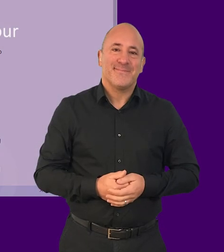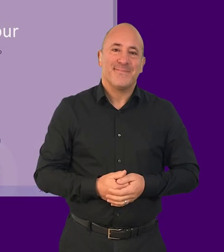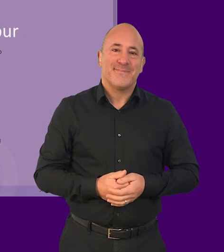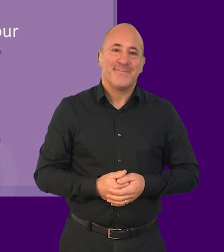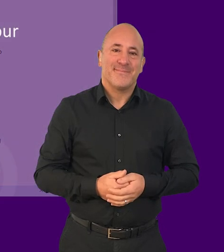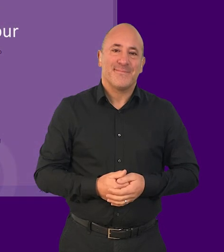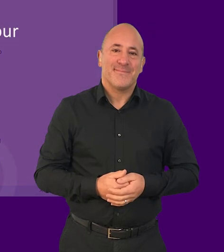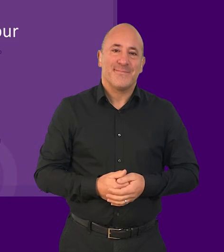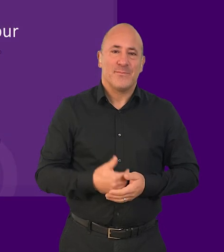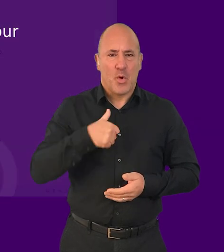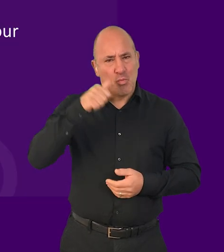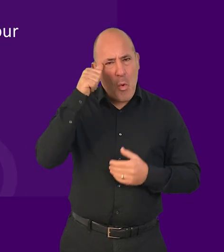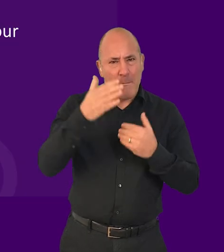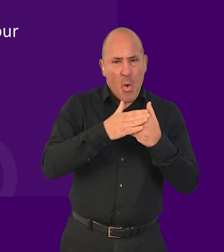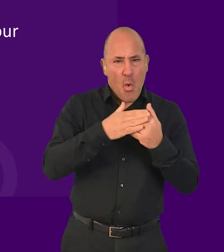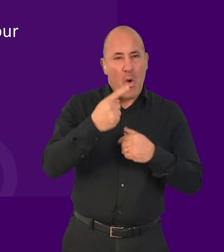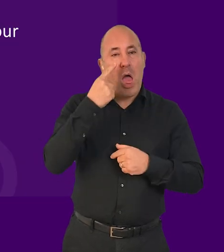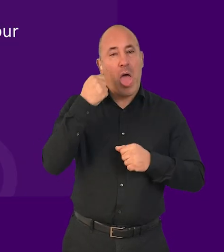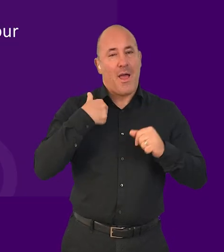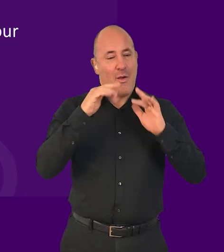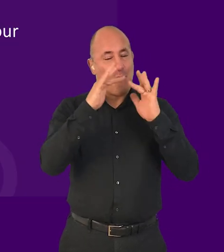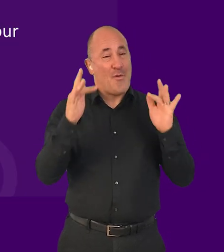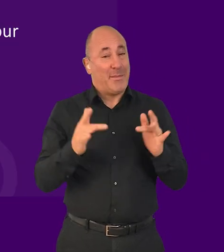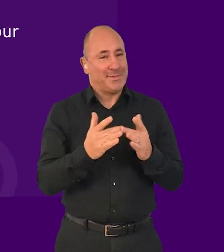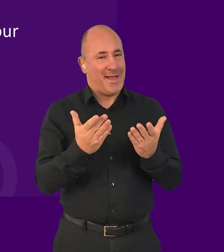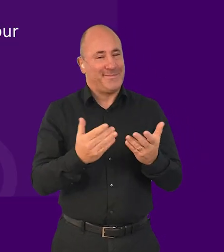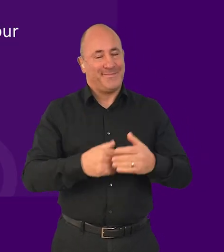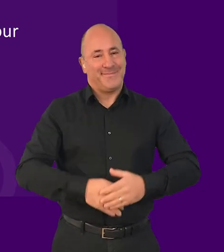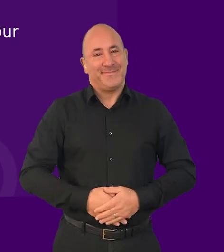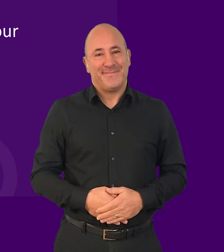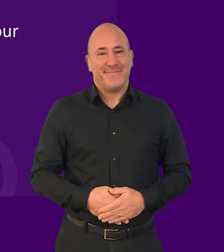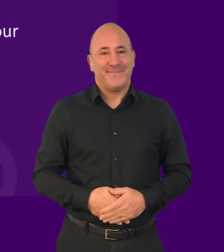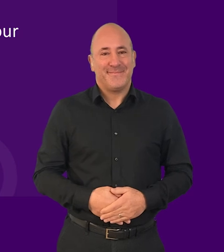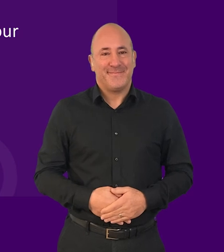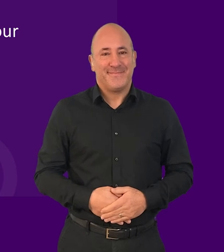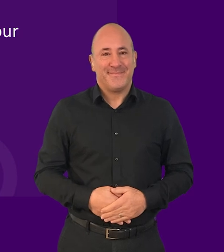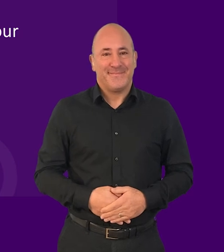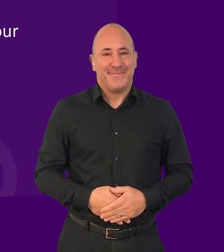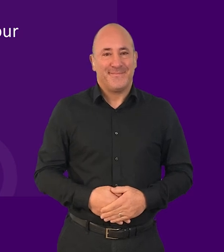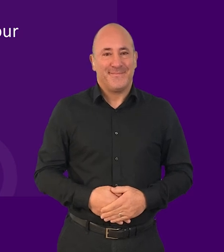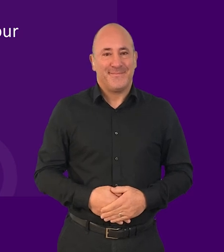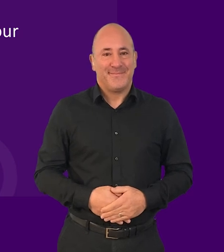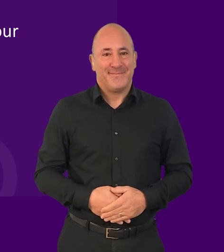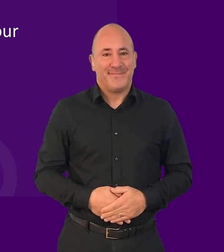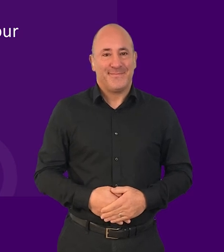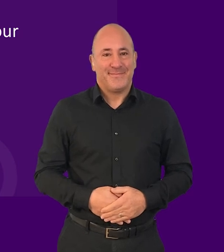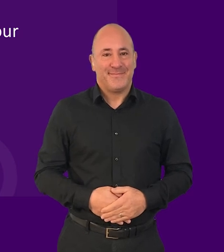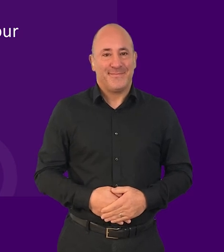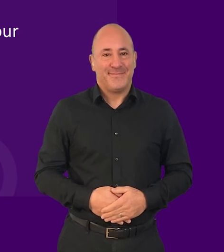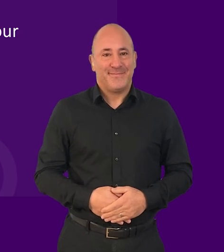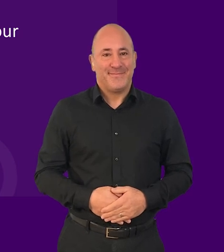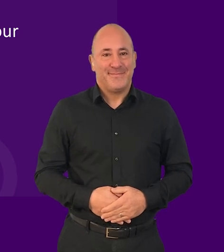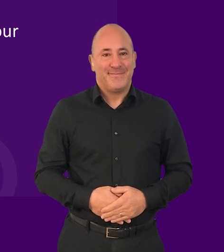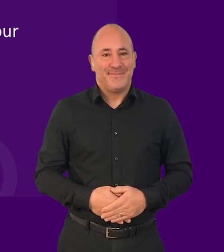To find out more about accessibility, visit our website at tetralogical.com of Please let me follow